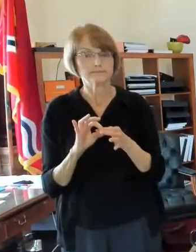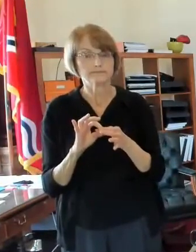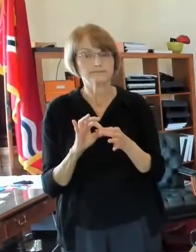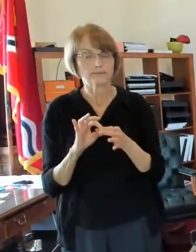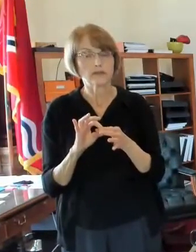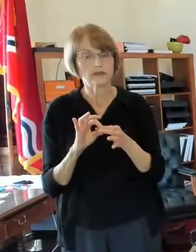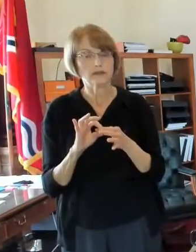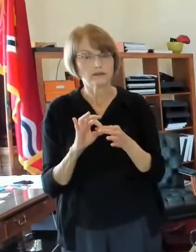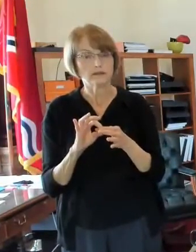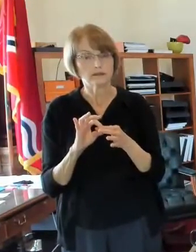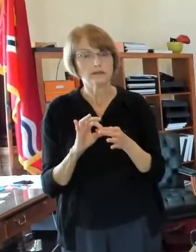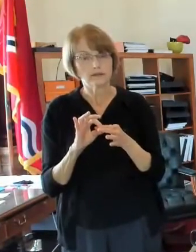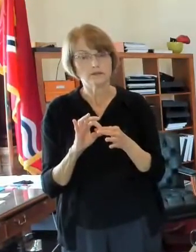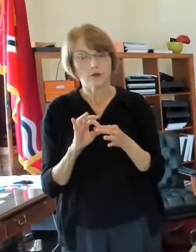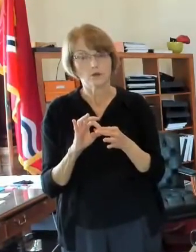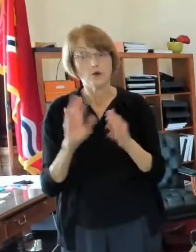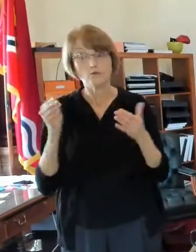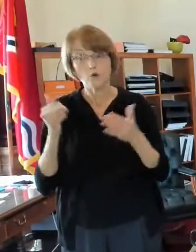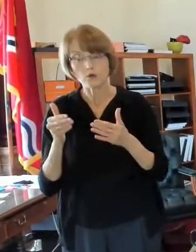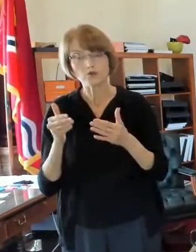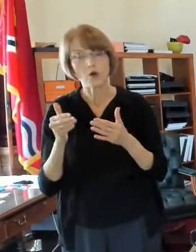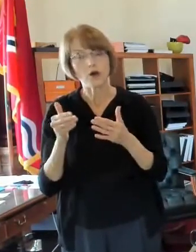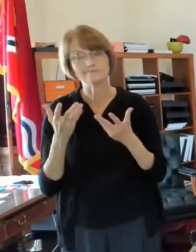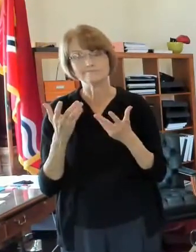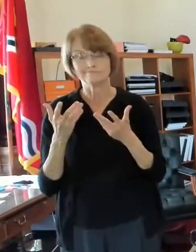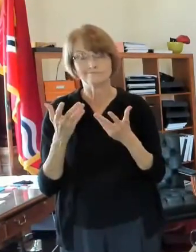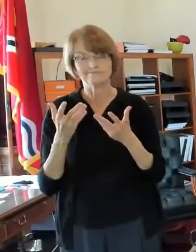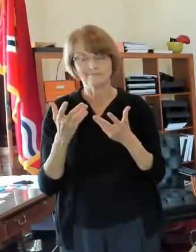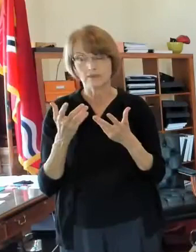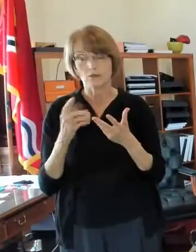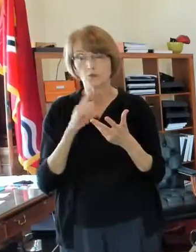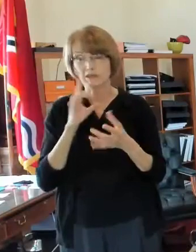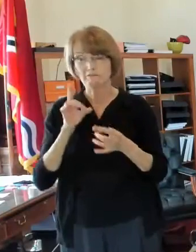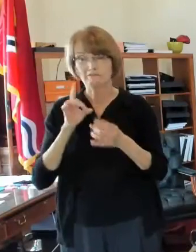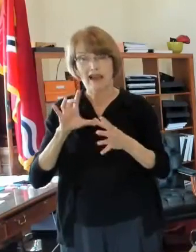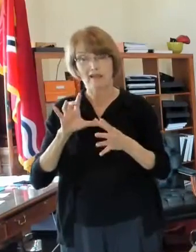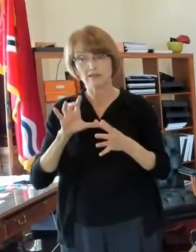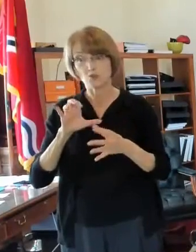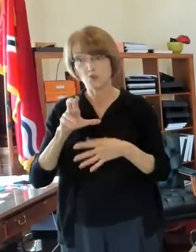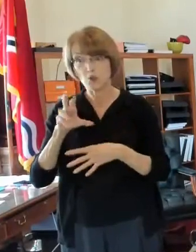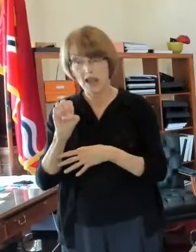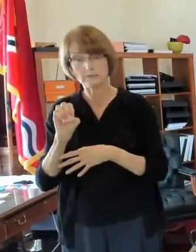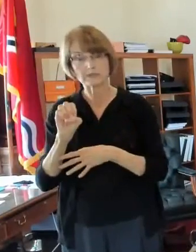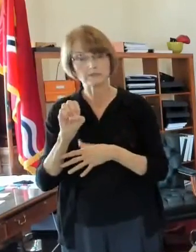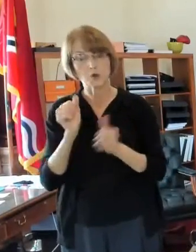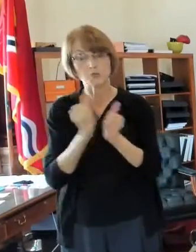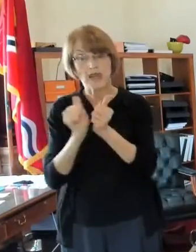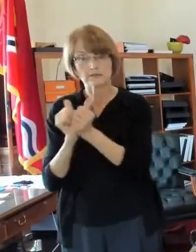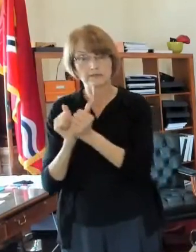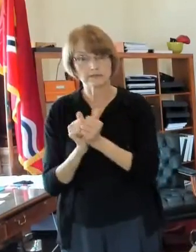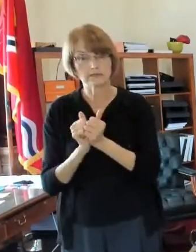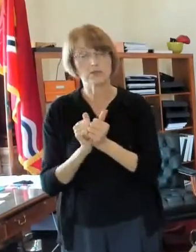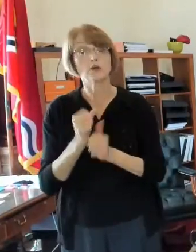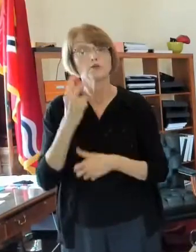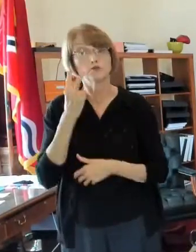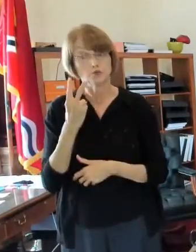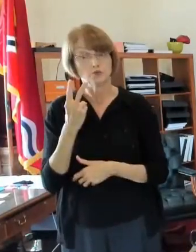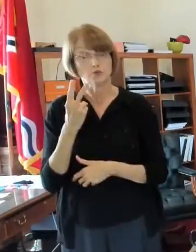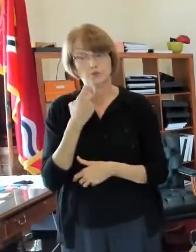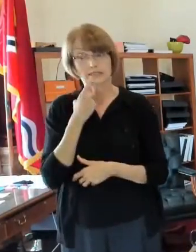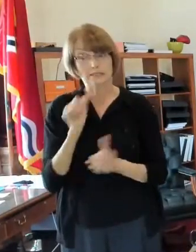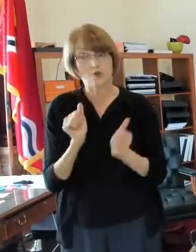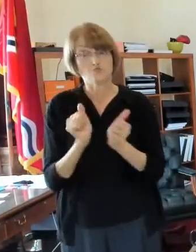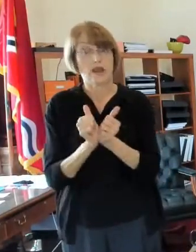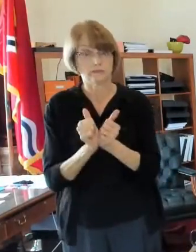on uh making arrests in some of these very violent cases there were two recent arrests that were made